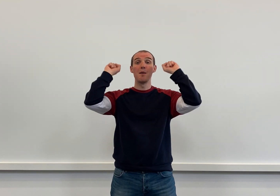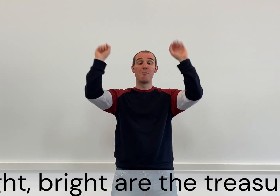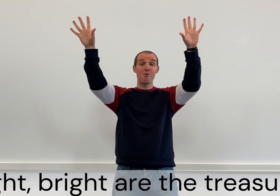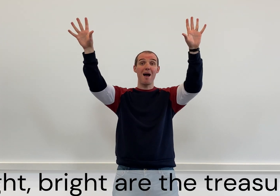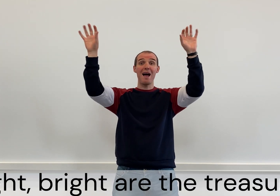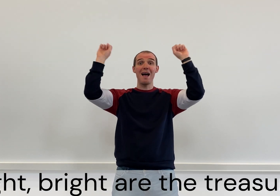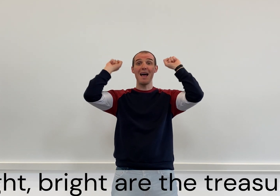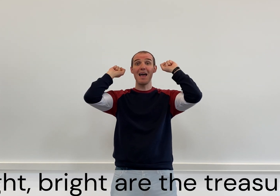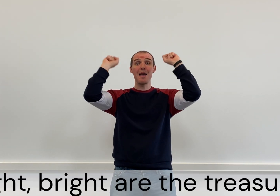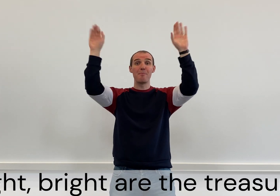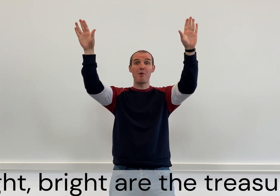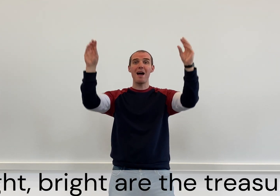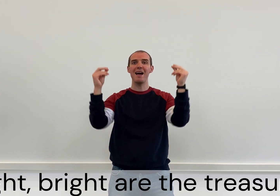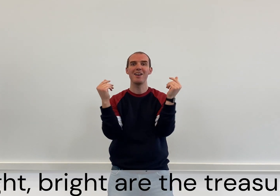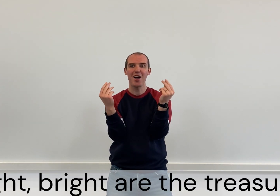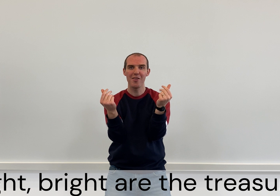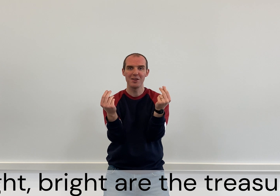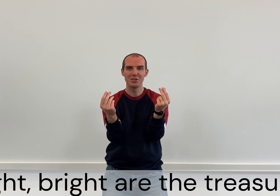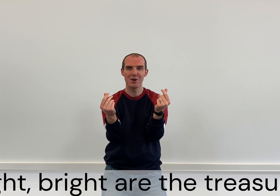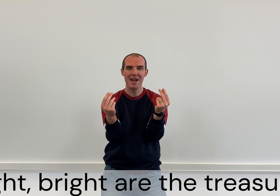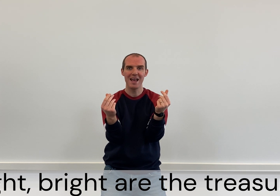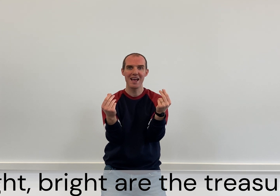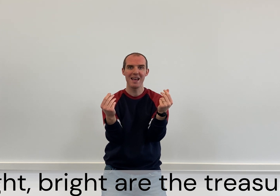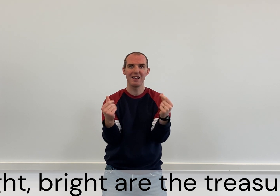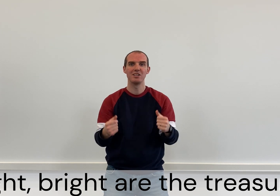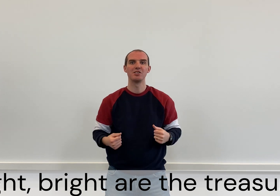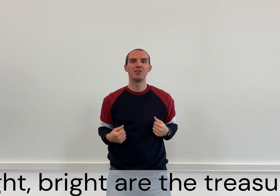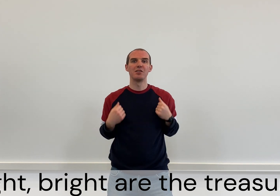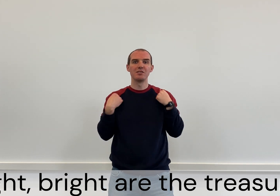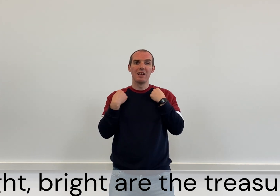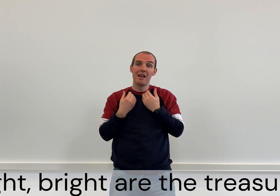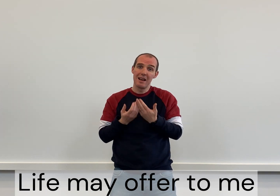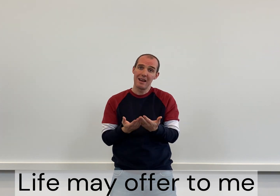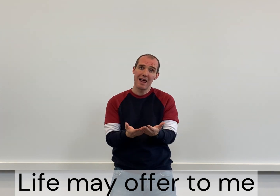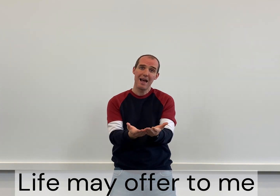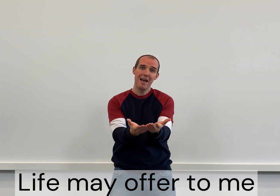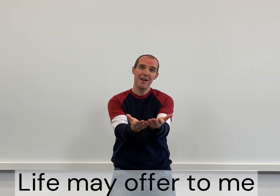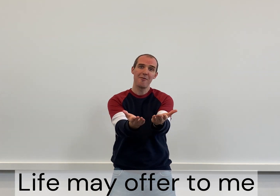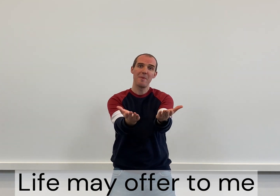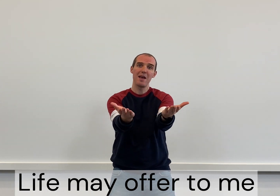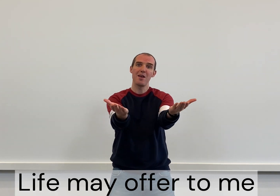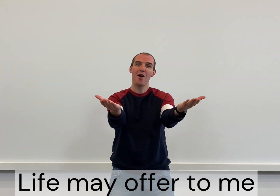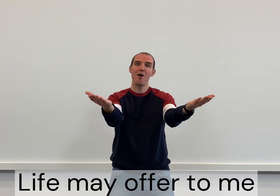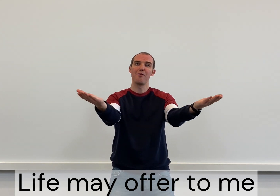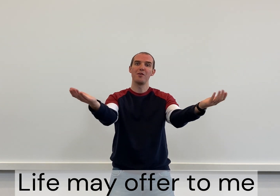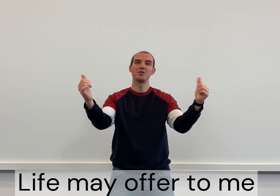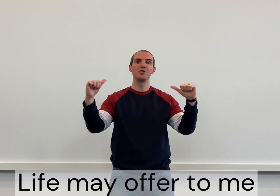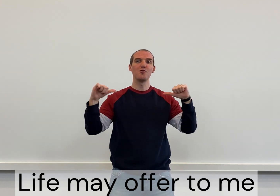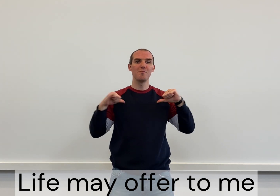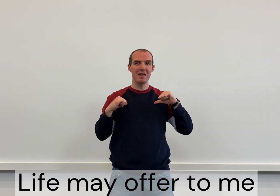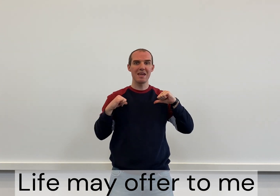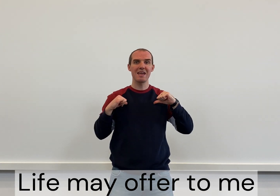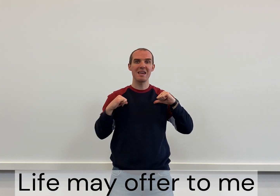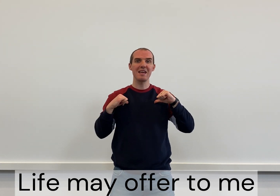Dry, dry all the treasures life may offer to me.